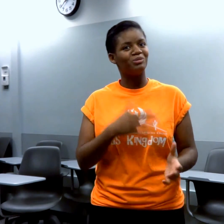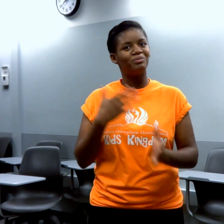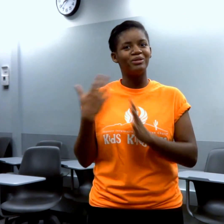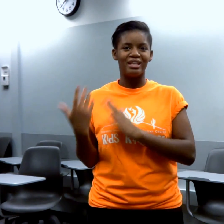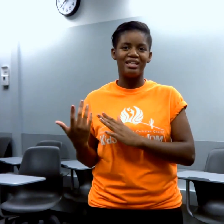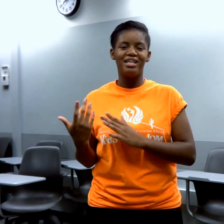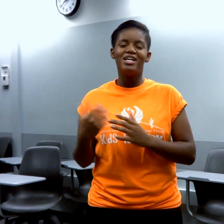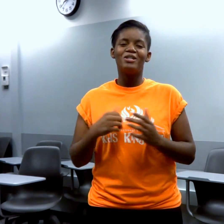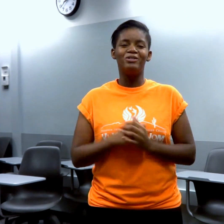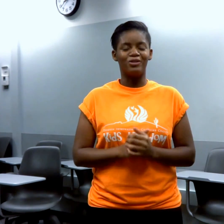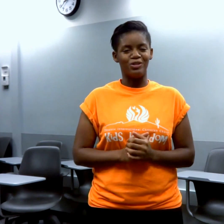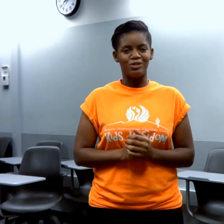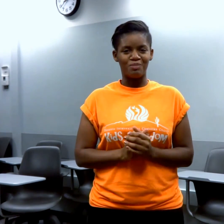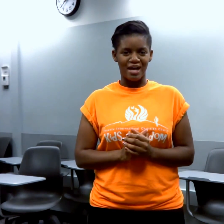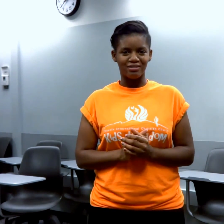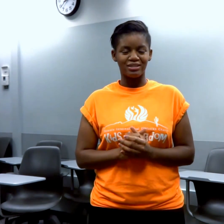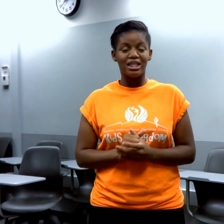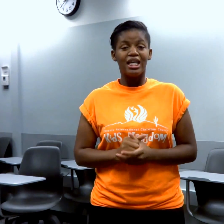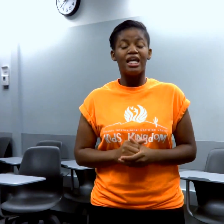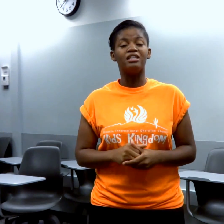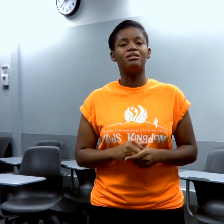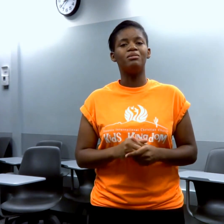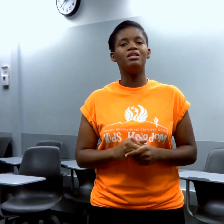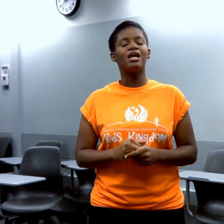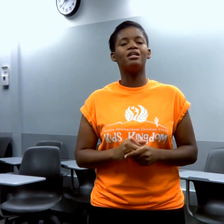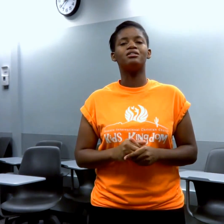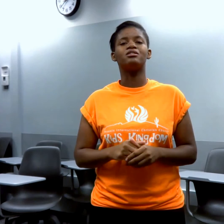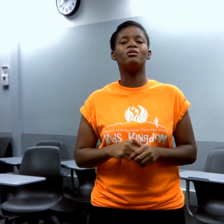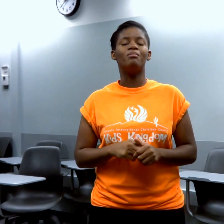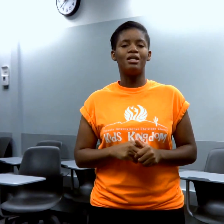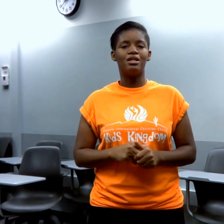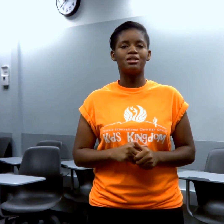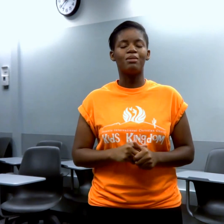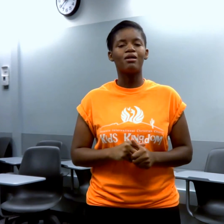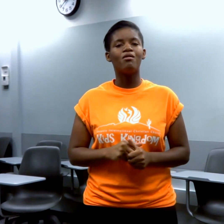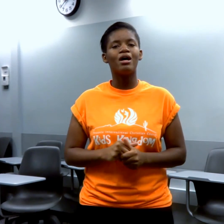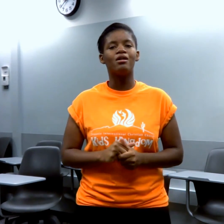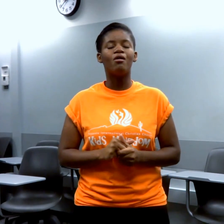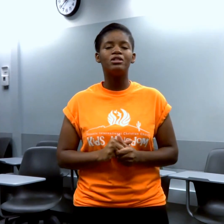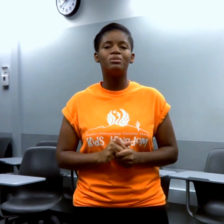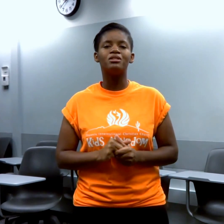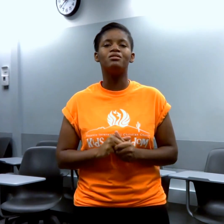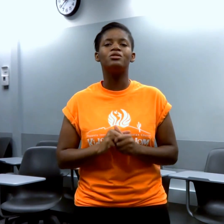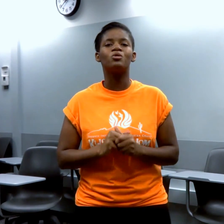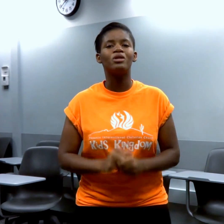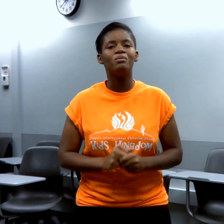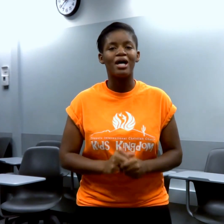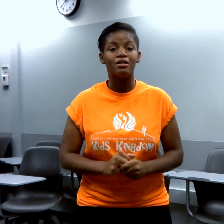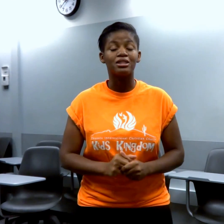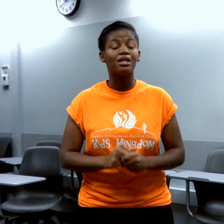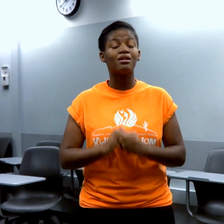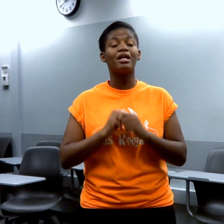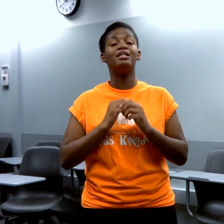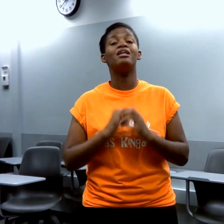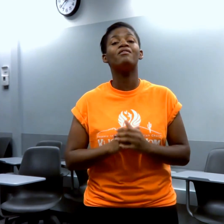people, again, who don't use pounds. And to me, that is tremendous. My goal had always been to lose 20 pounds, and I thought I never